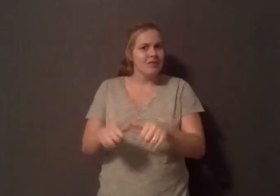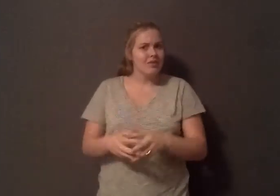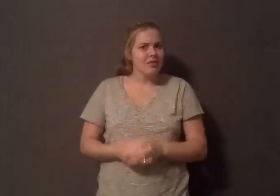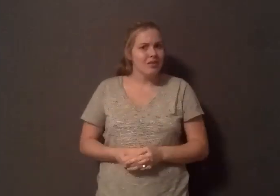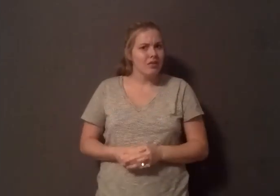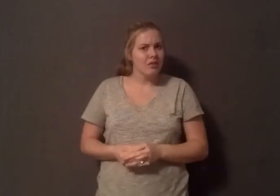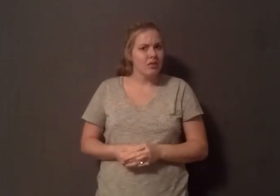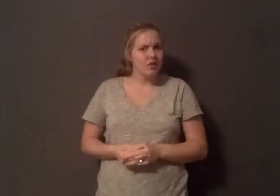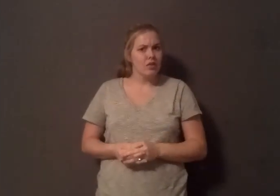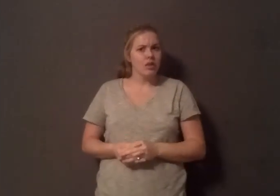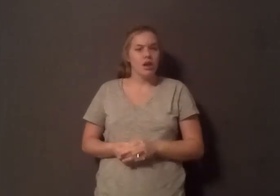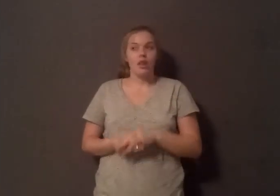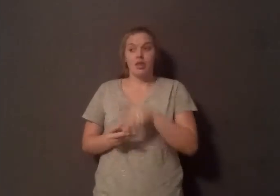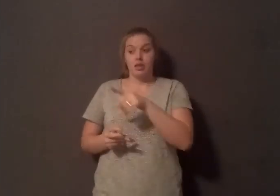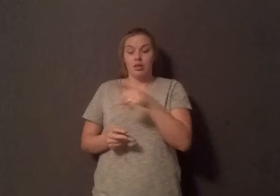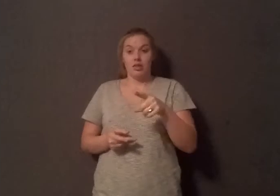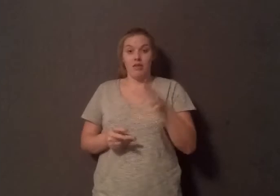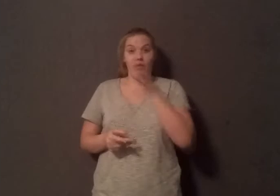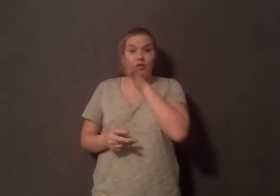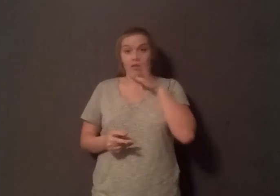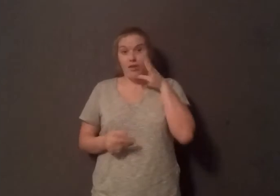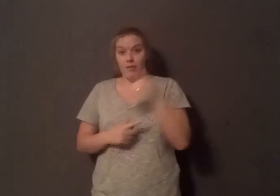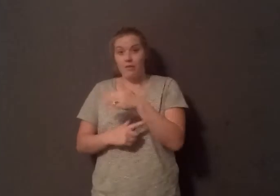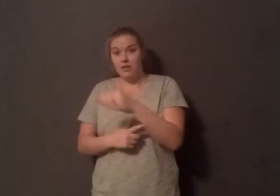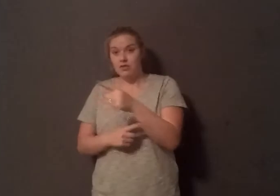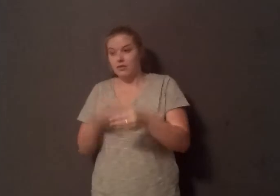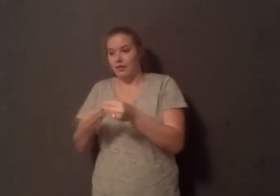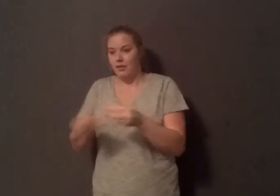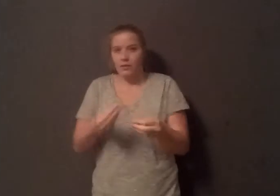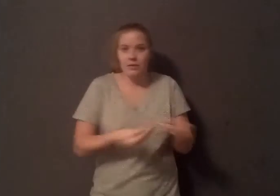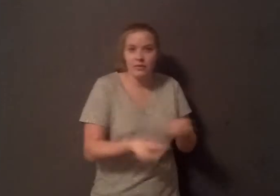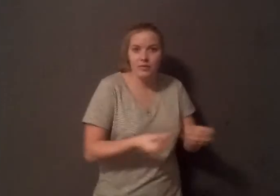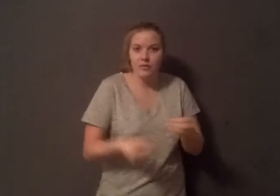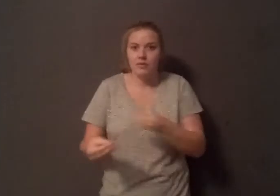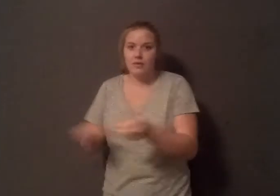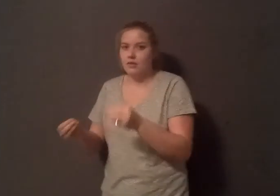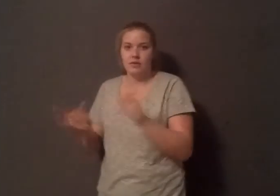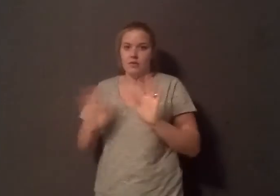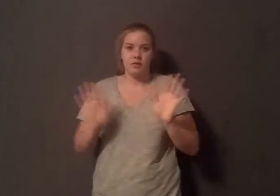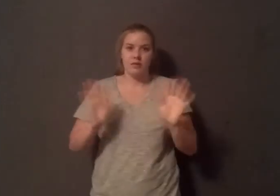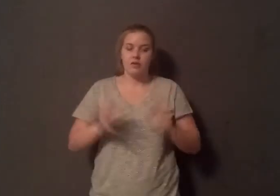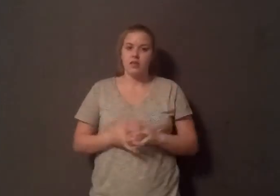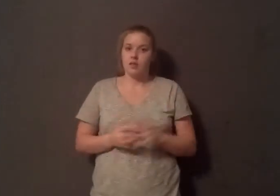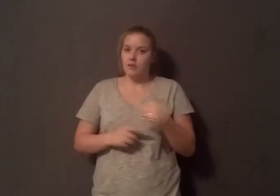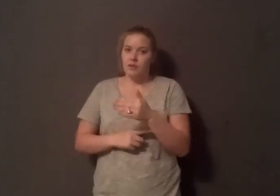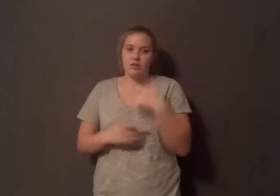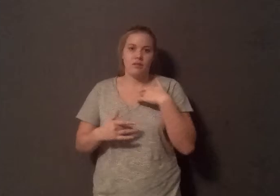All the antibiotics that these animals have to be fed, similar to chickens and turkeys, kept in confinement. These fish get infections. They get fungal